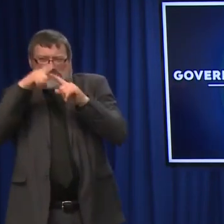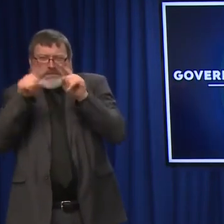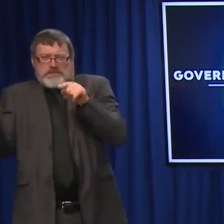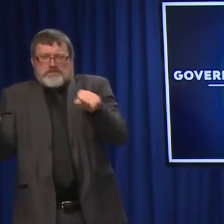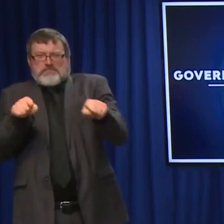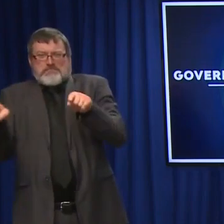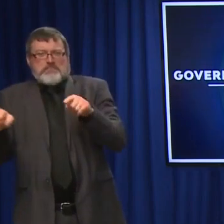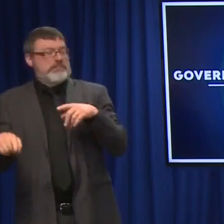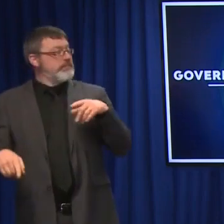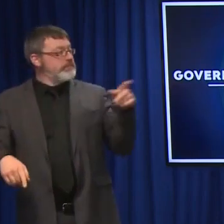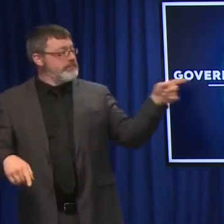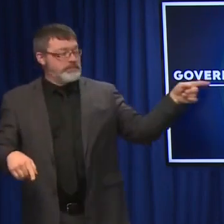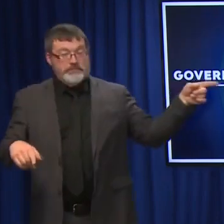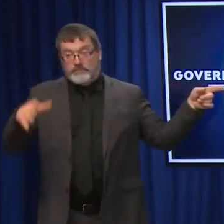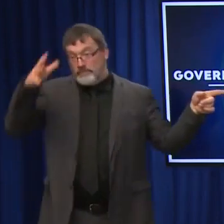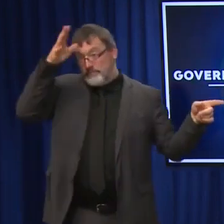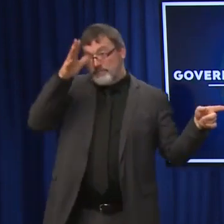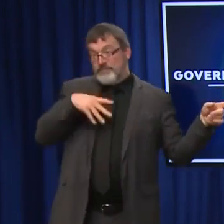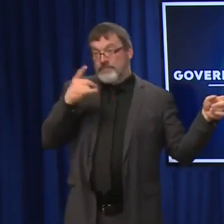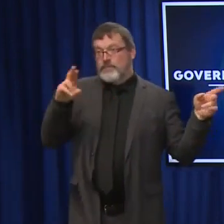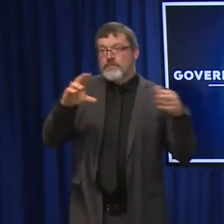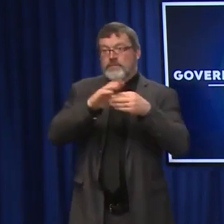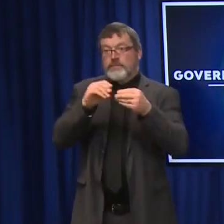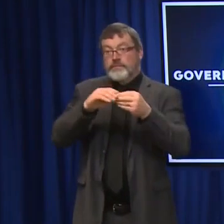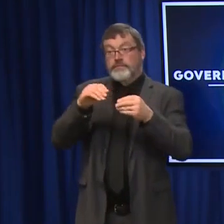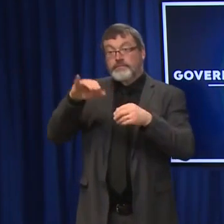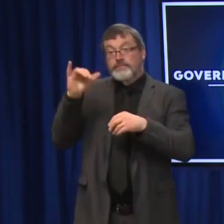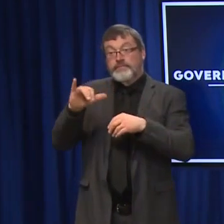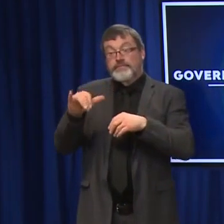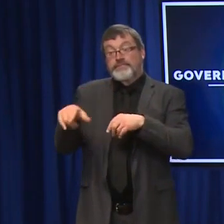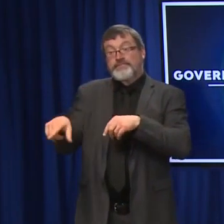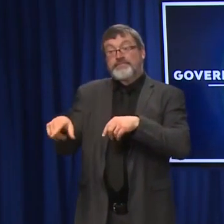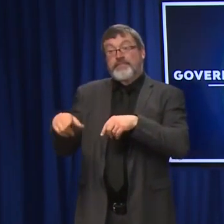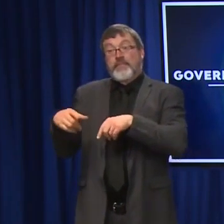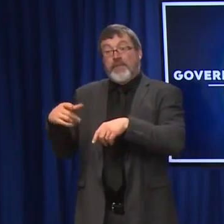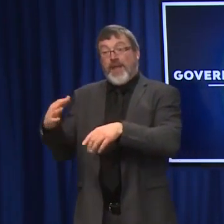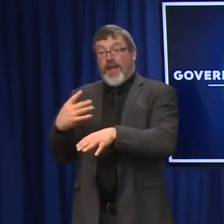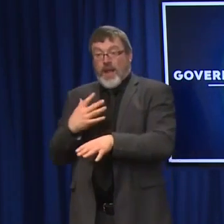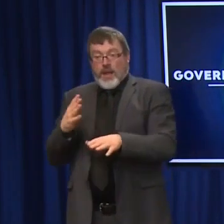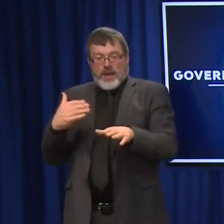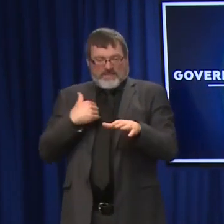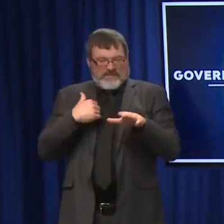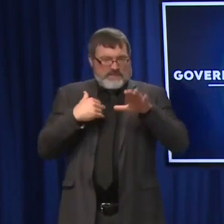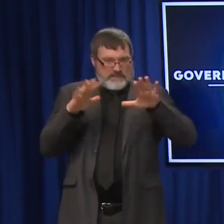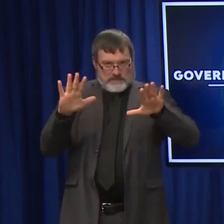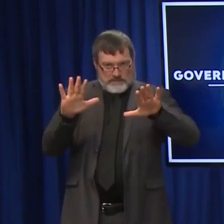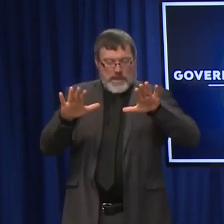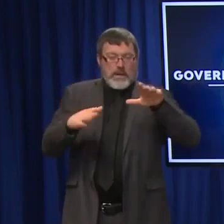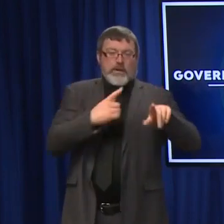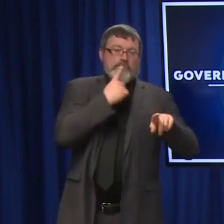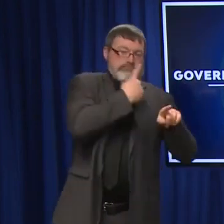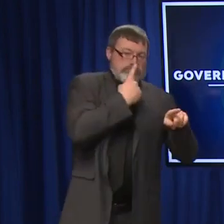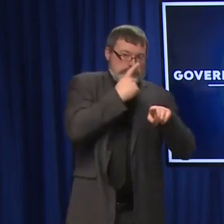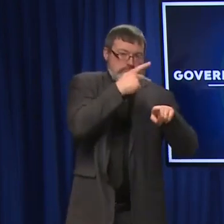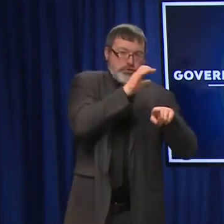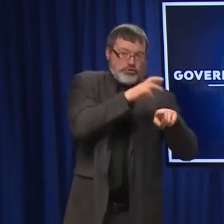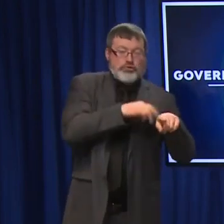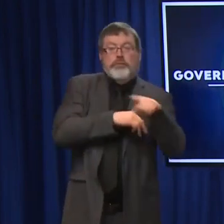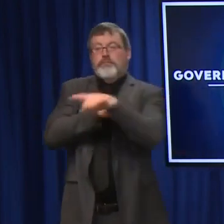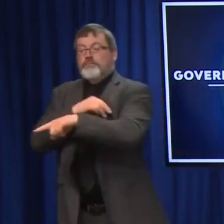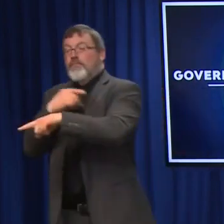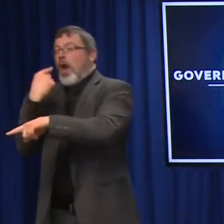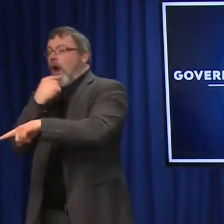Yeah, so the difference between antigen tests and PCR tests, right? I mean, antigen tests are not a new type of test technology, right? There's